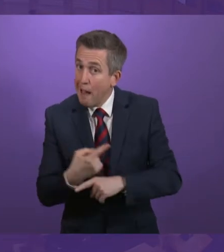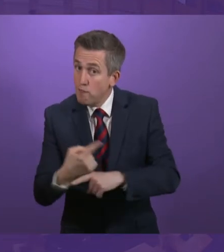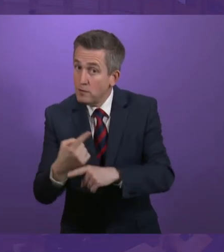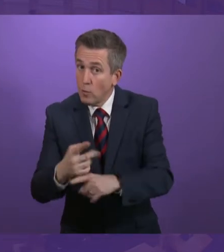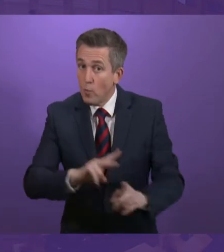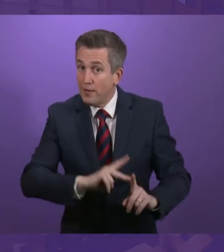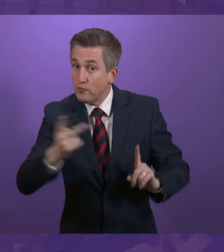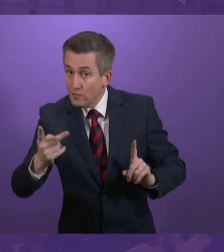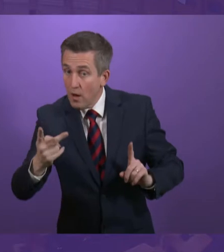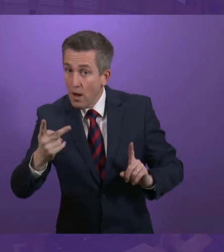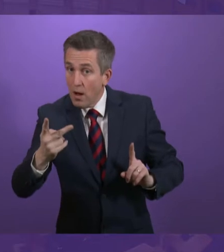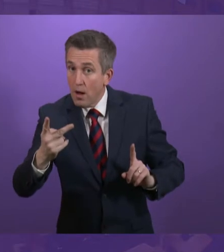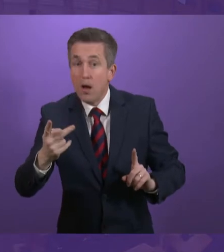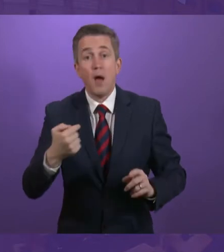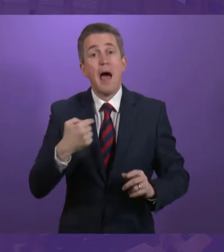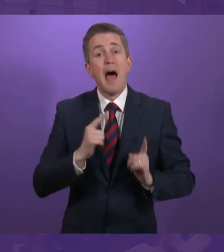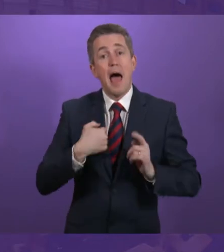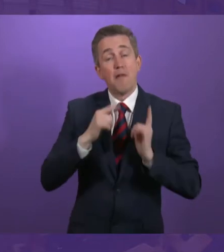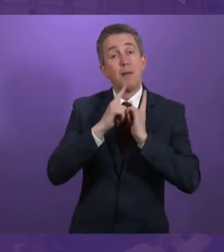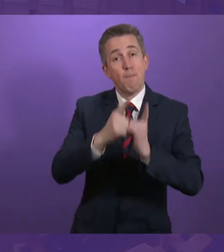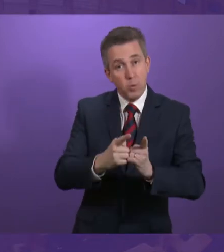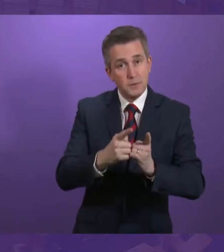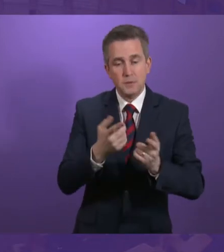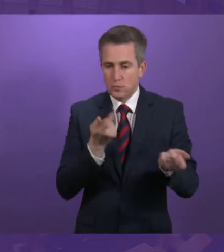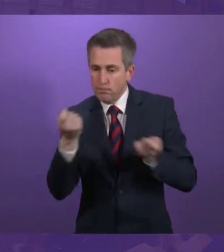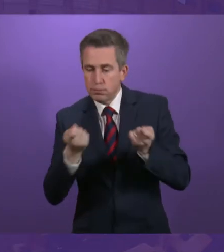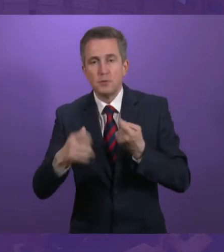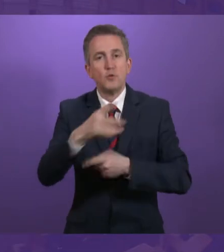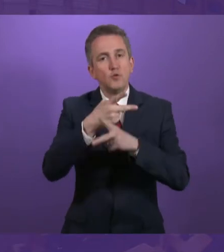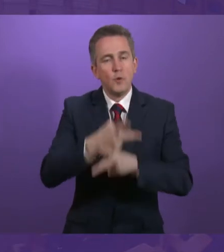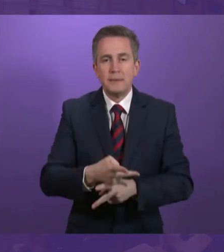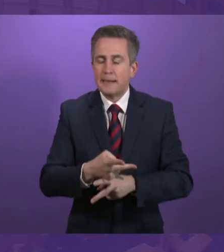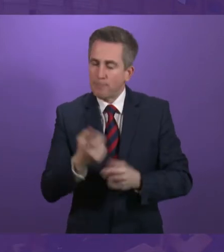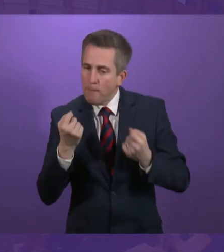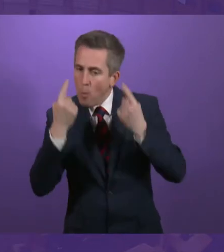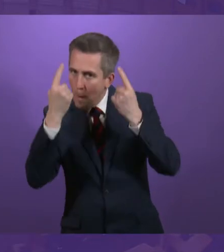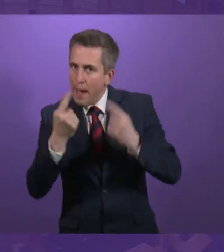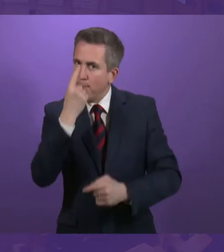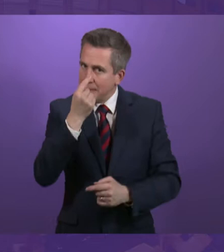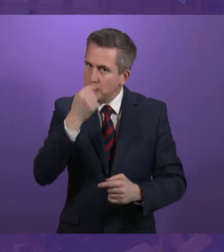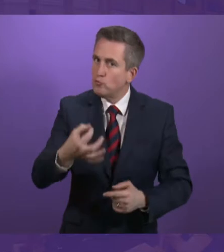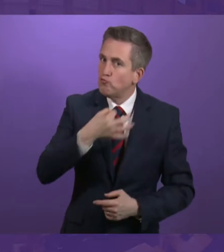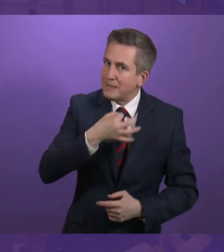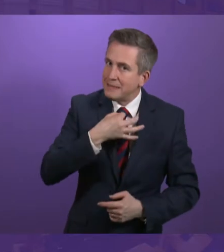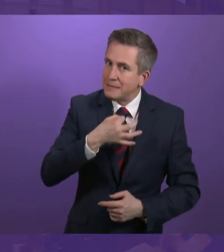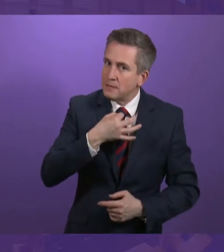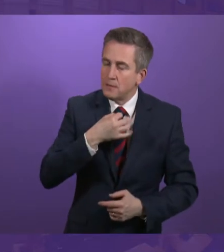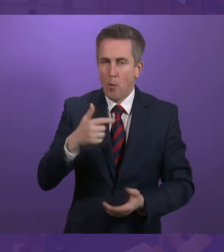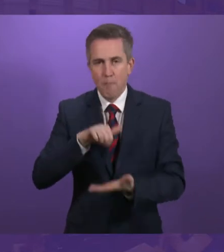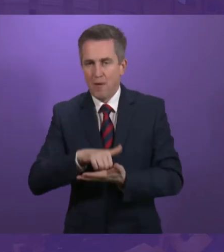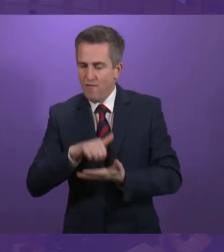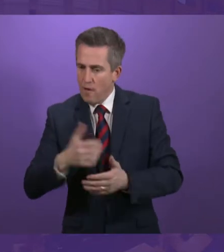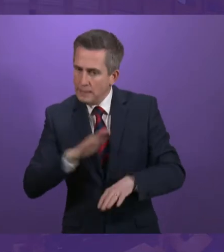Presiding officer, since my appointment I have been listening. I am well aware how high the stakes are and I will not take risks that endanger people's payments.